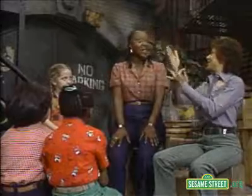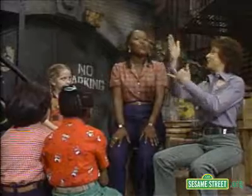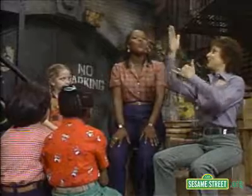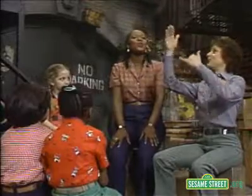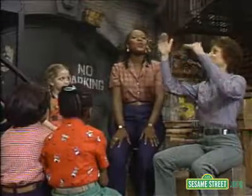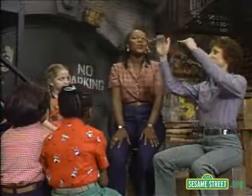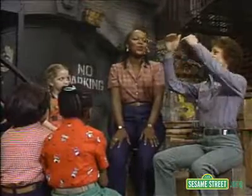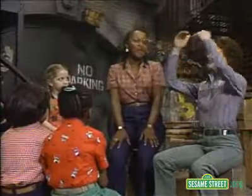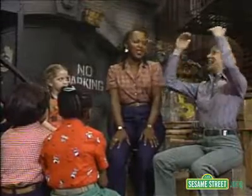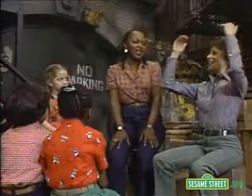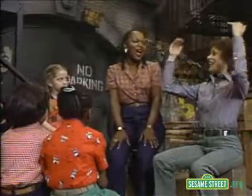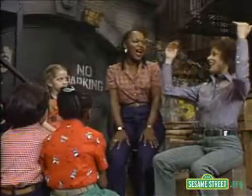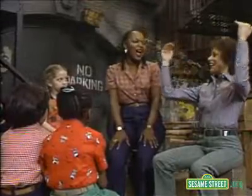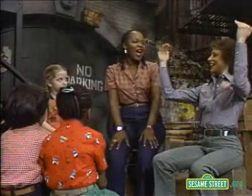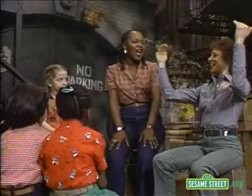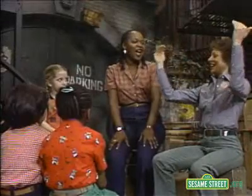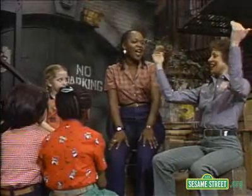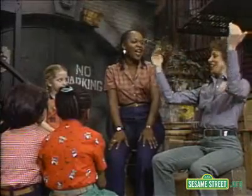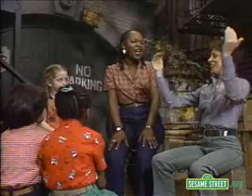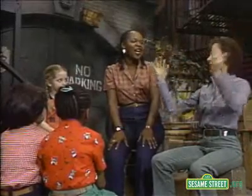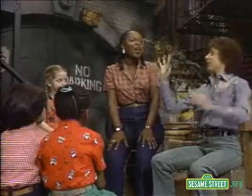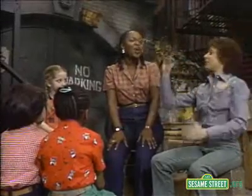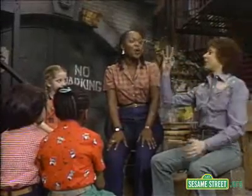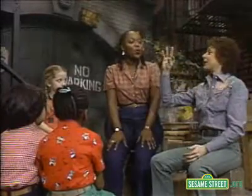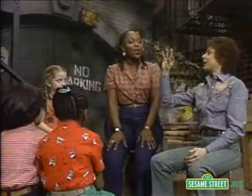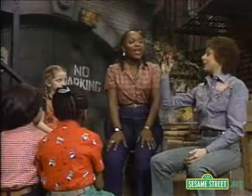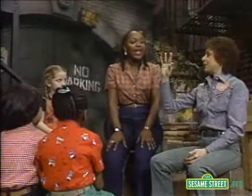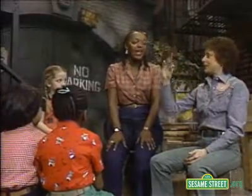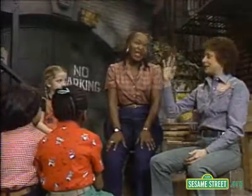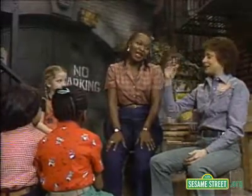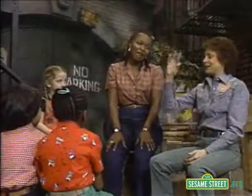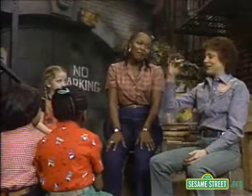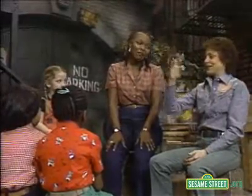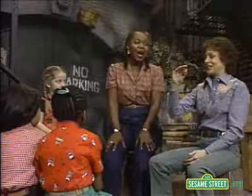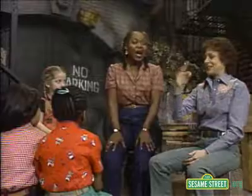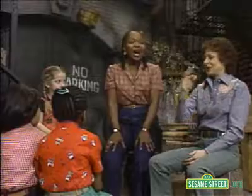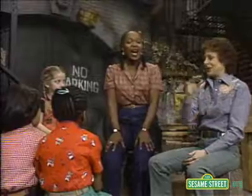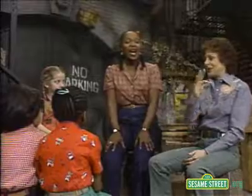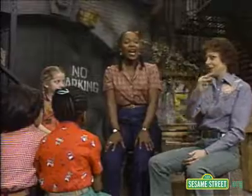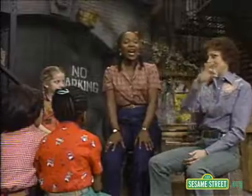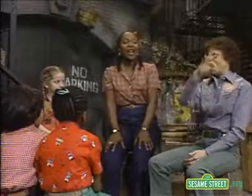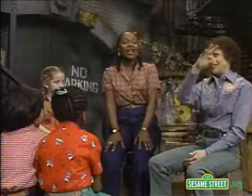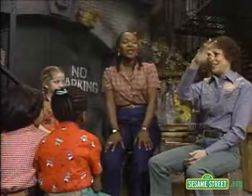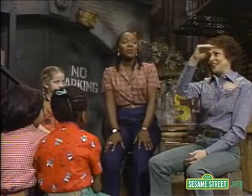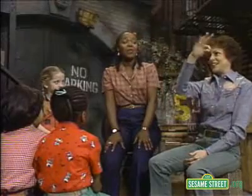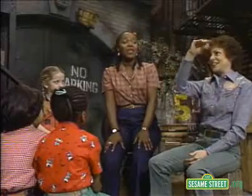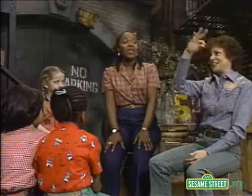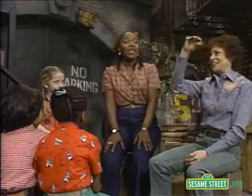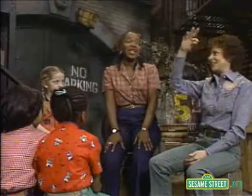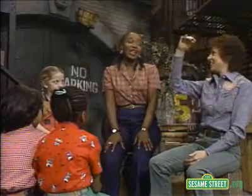through the sky, winking by, blinking